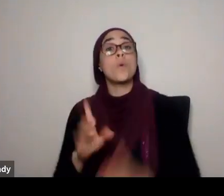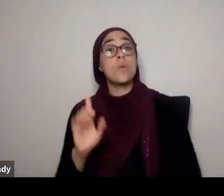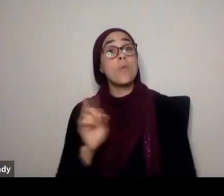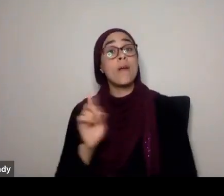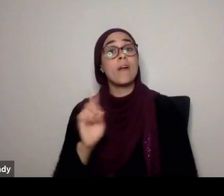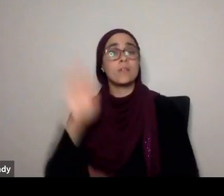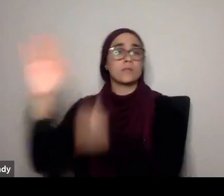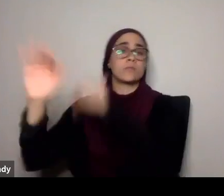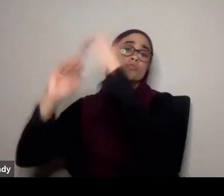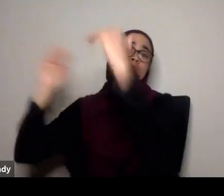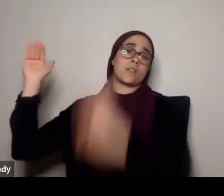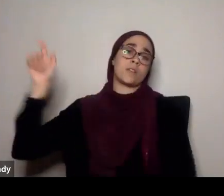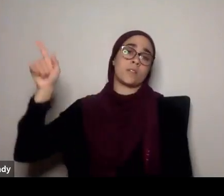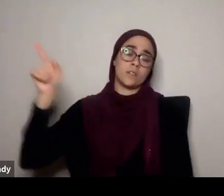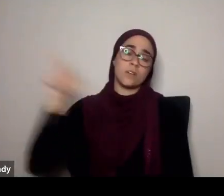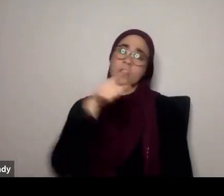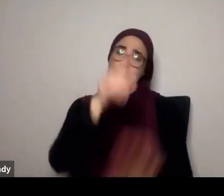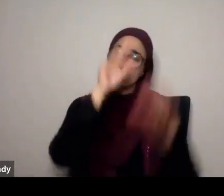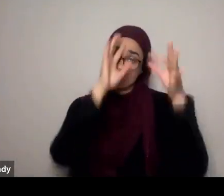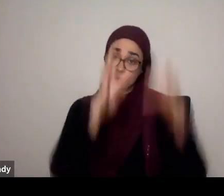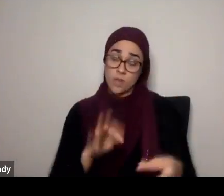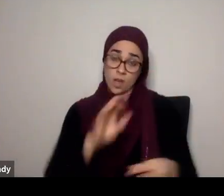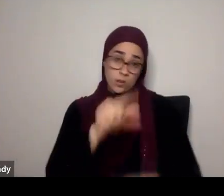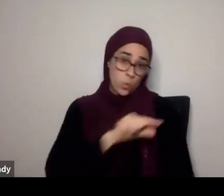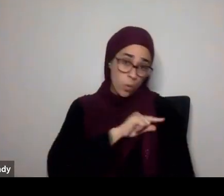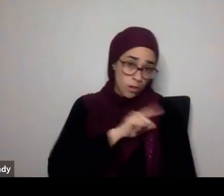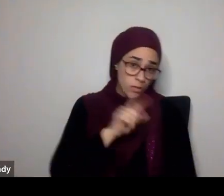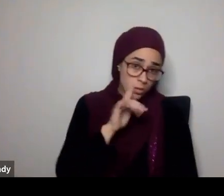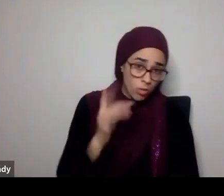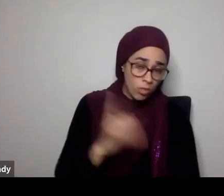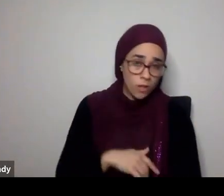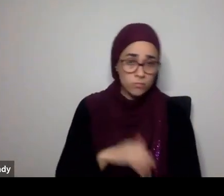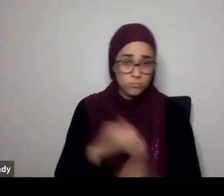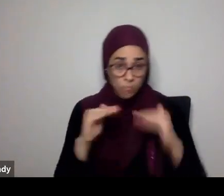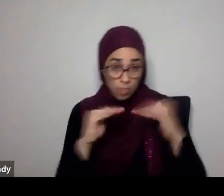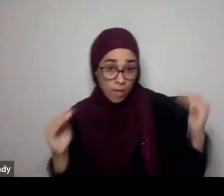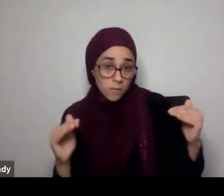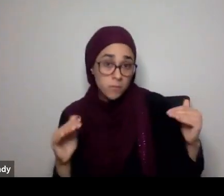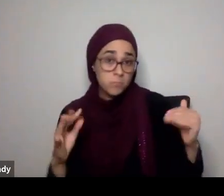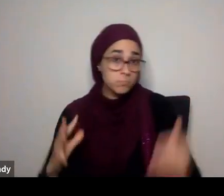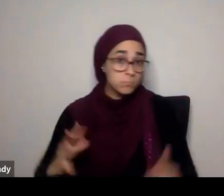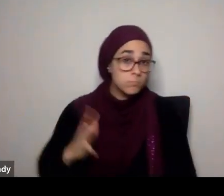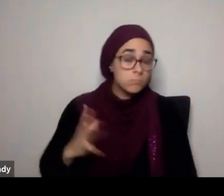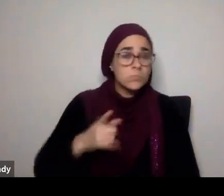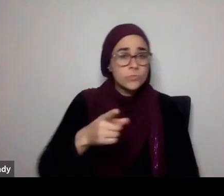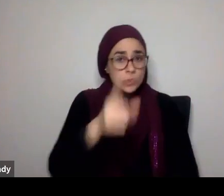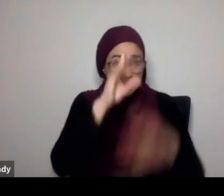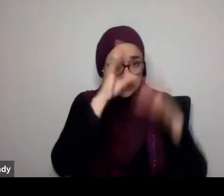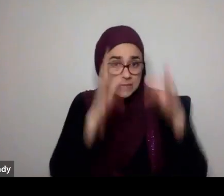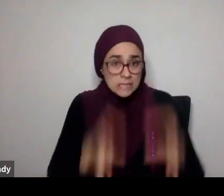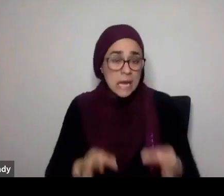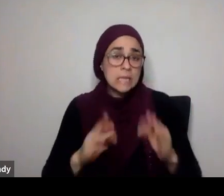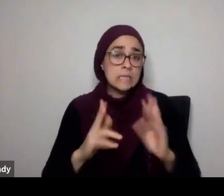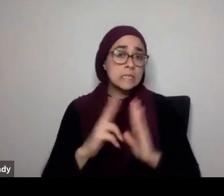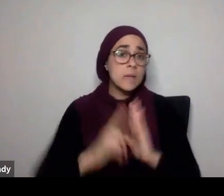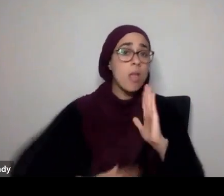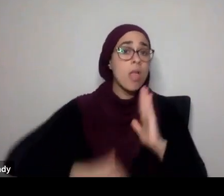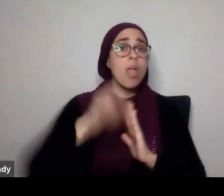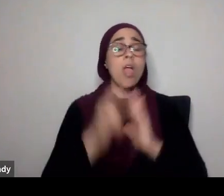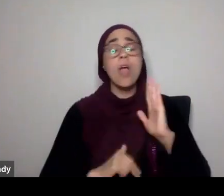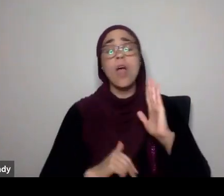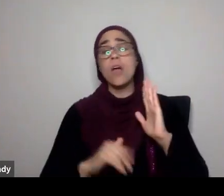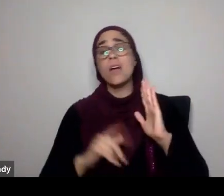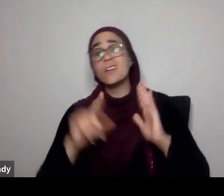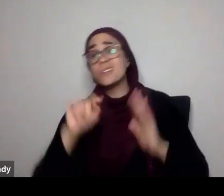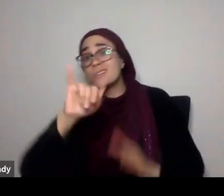the level. You decide the type of luxury that you want to have. You decide the type of floors, the type of paint, the type of tiles. You decide that